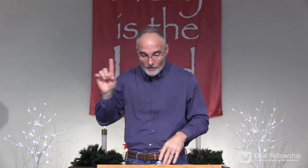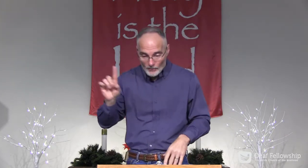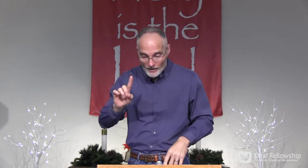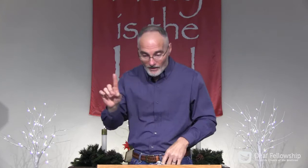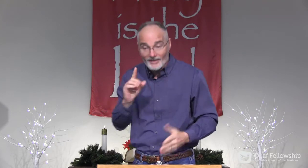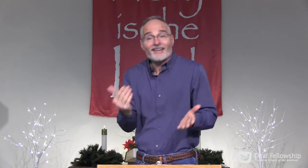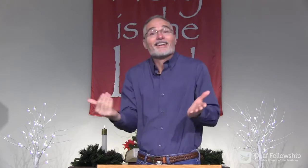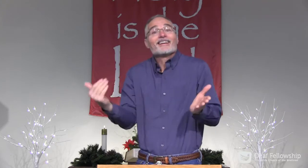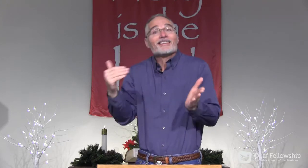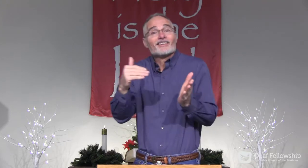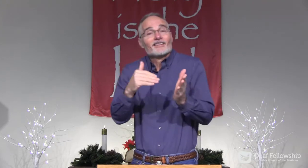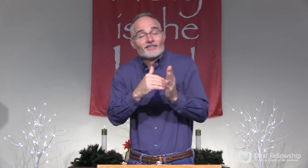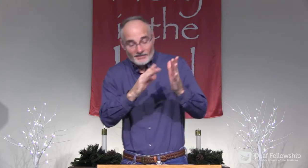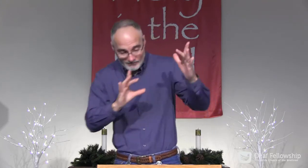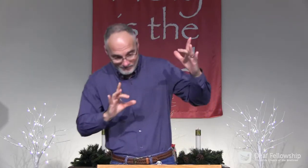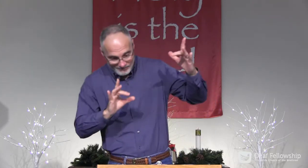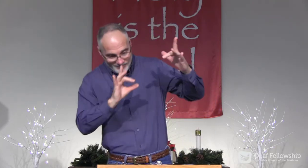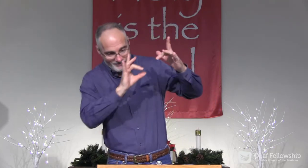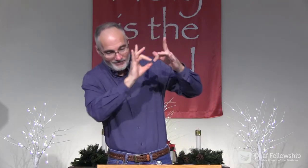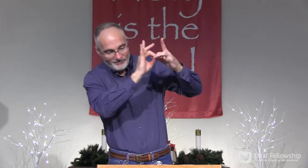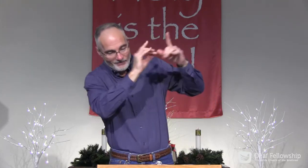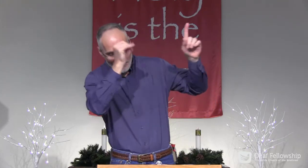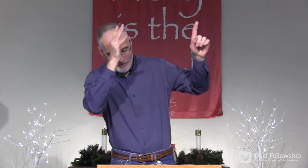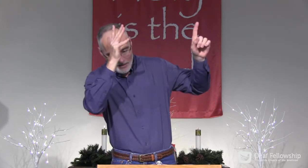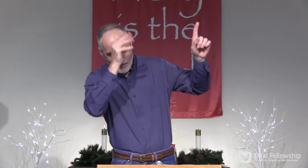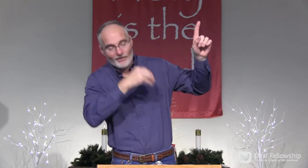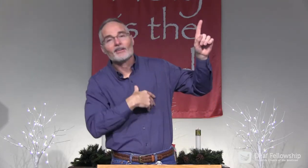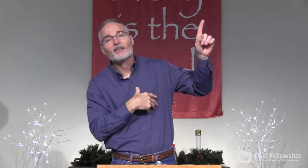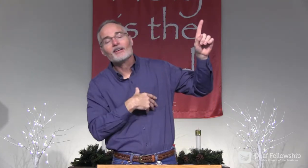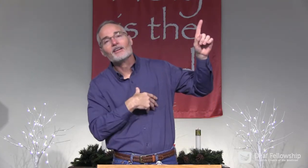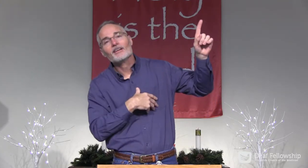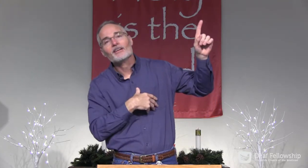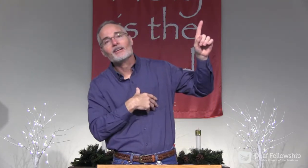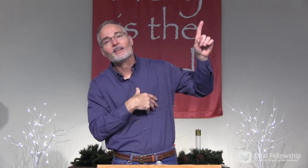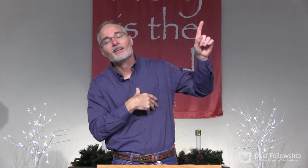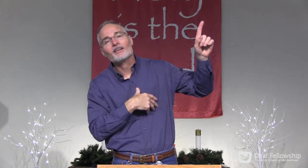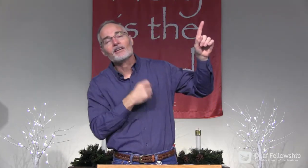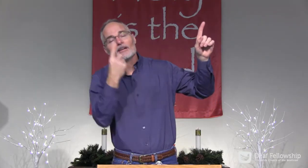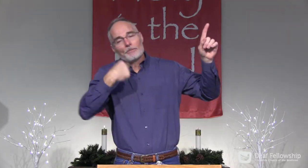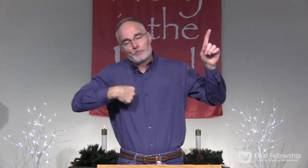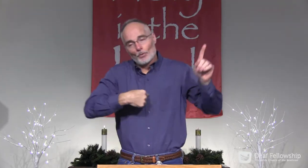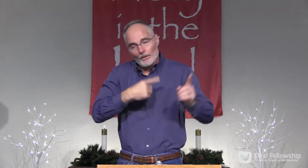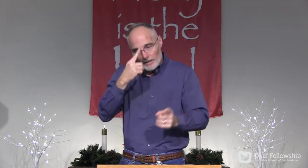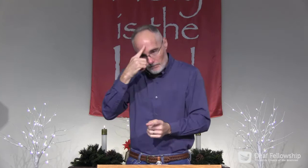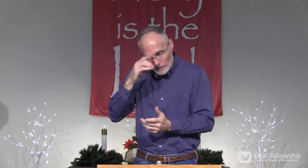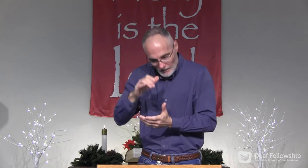because true peace, again, is found in God the Father.